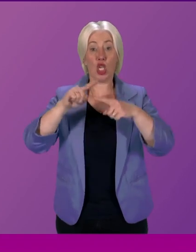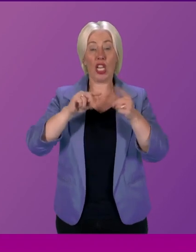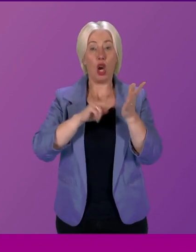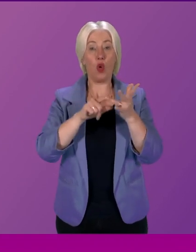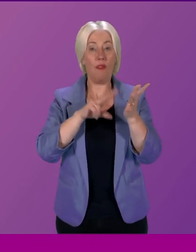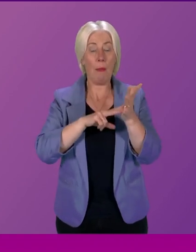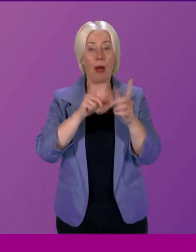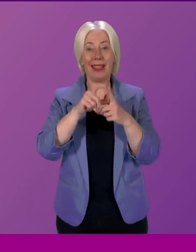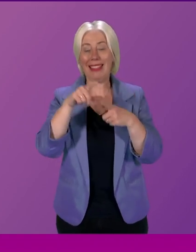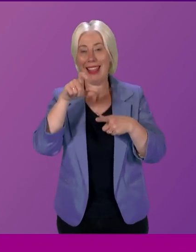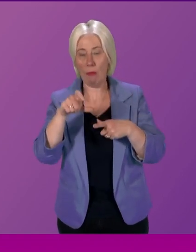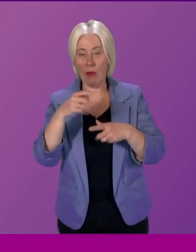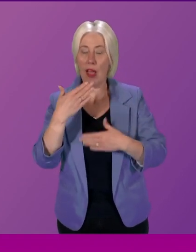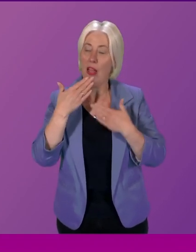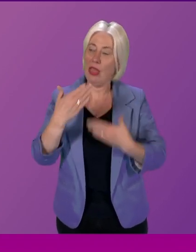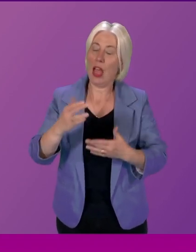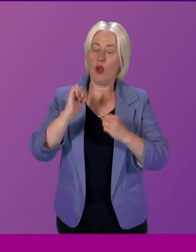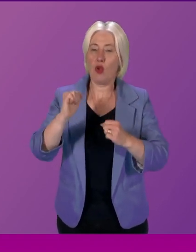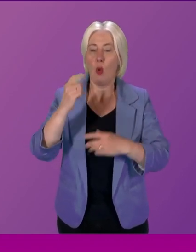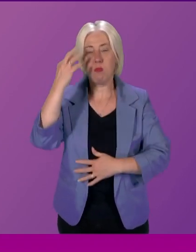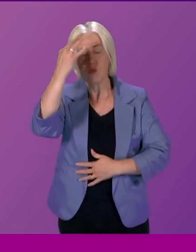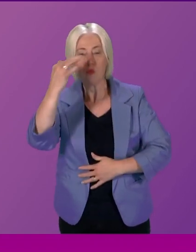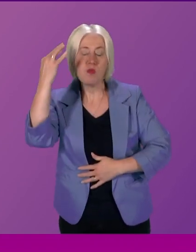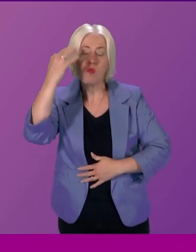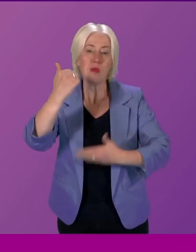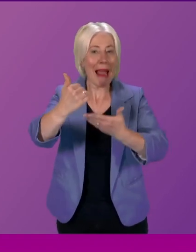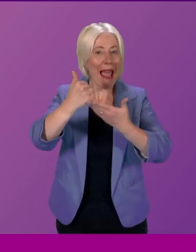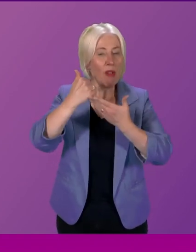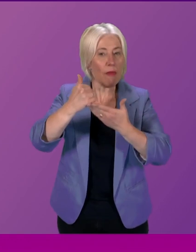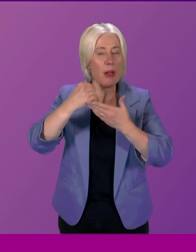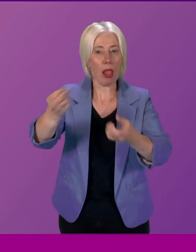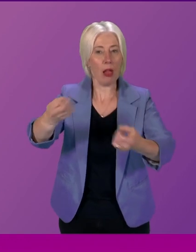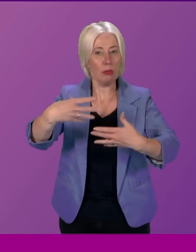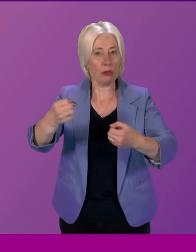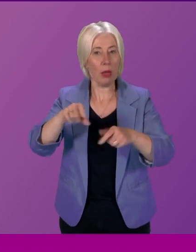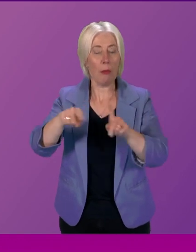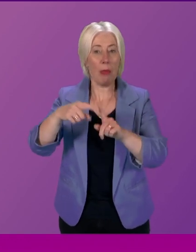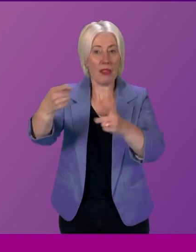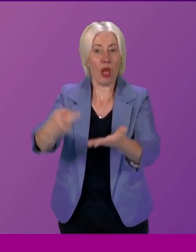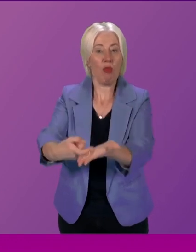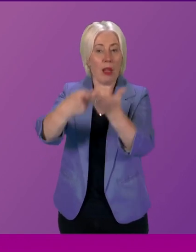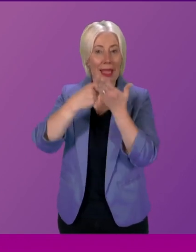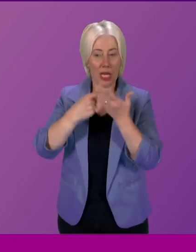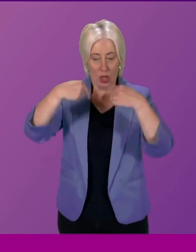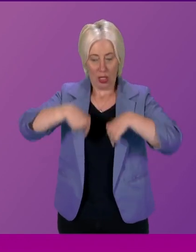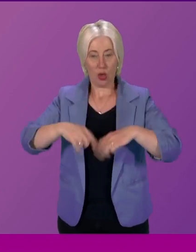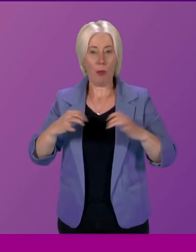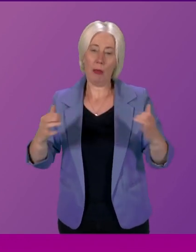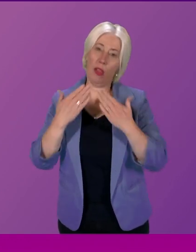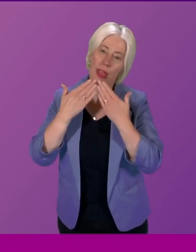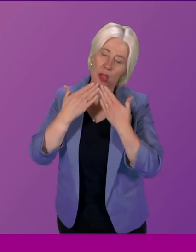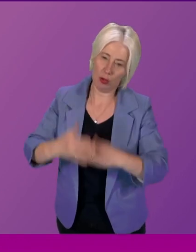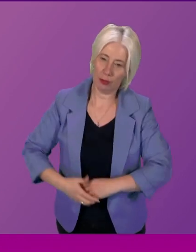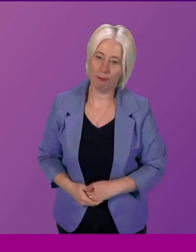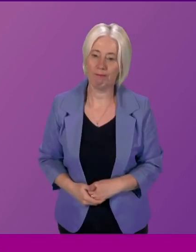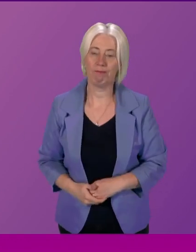thank them for their thoughtful and helpful contributions and the recommendations they made to Parliament. And a